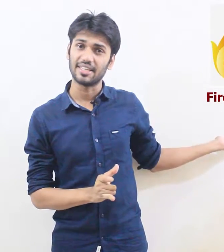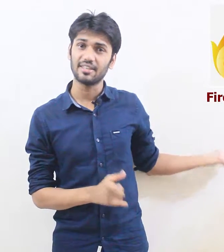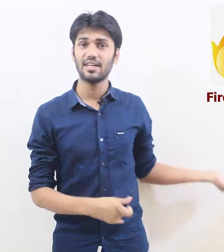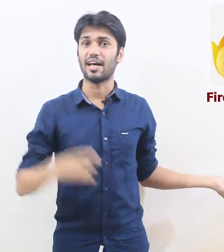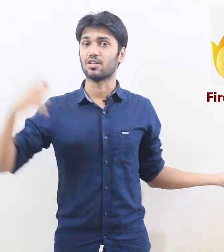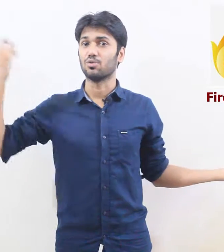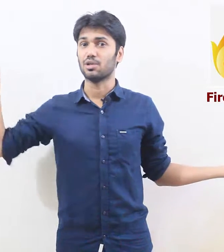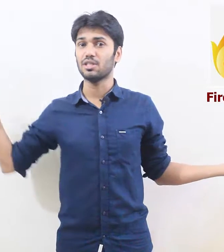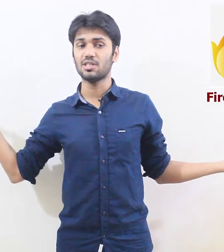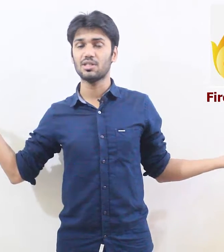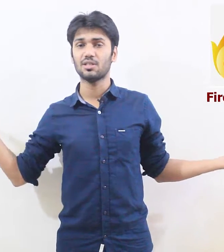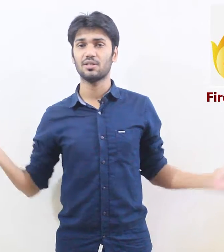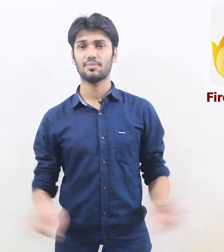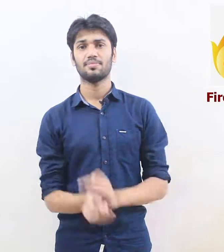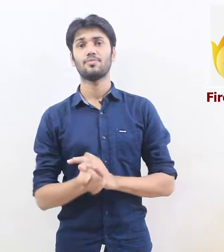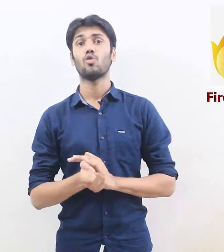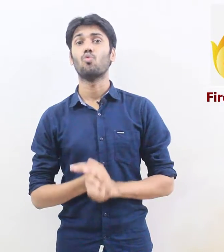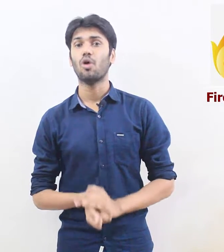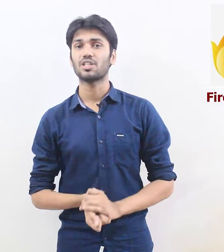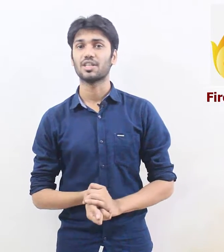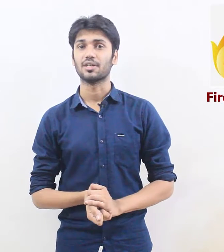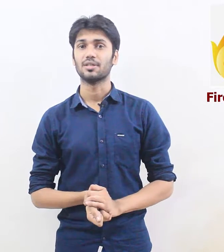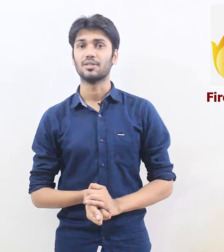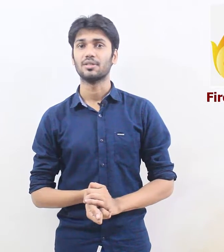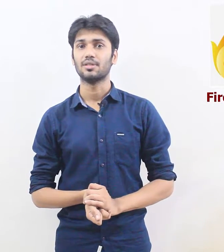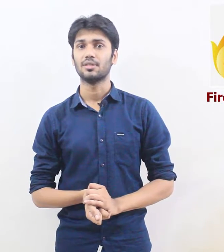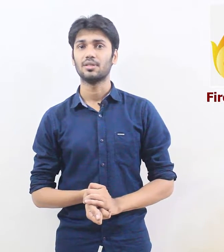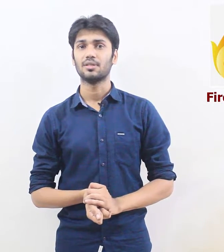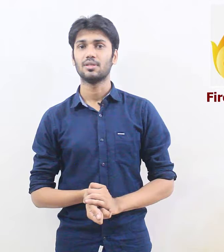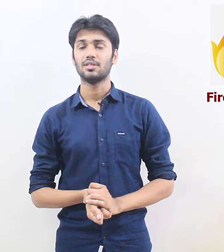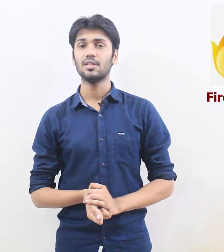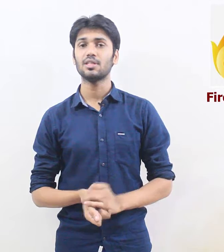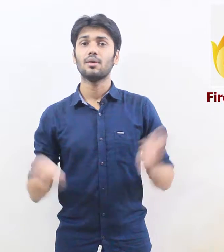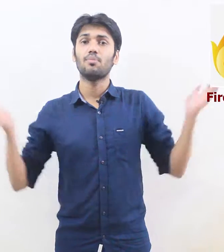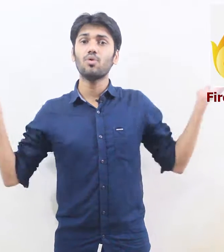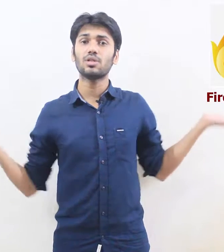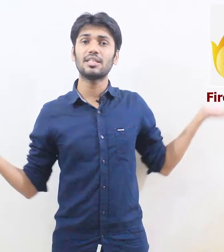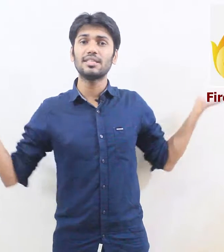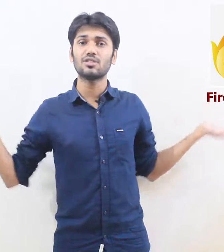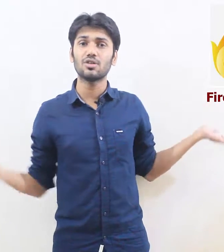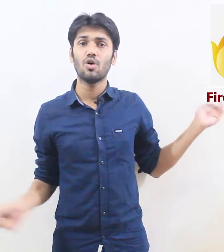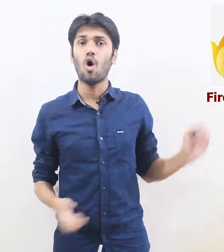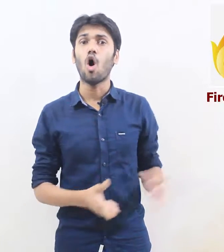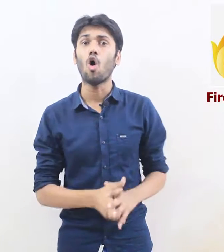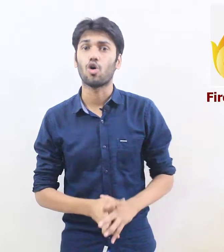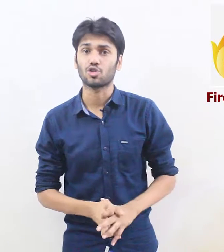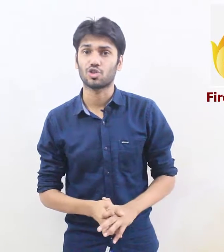another one is water yes both the things are hot